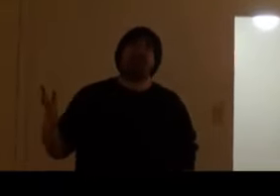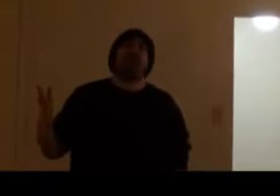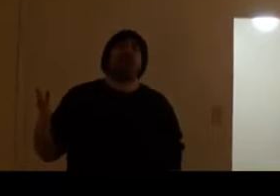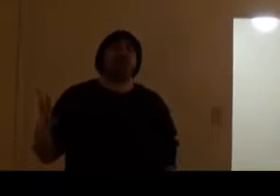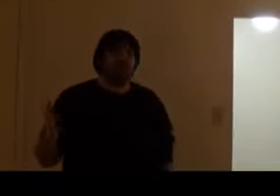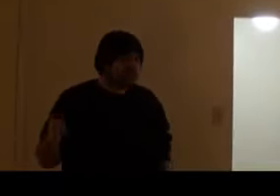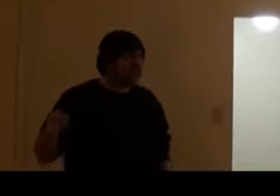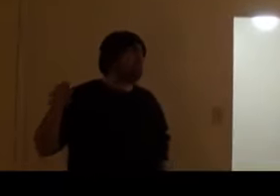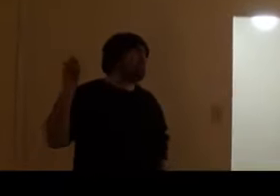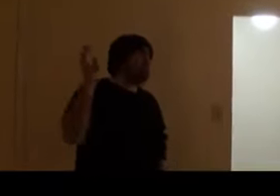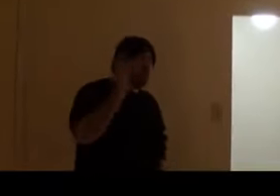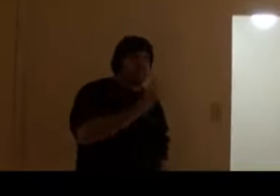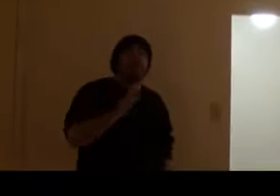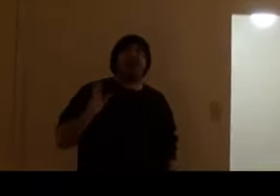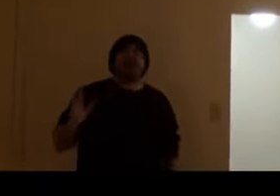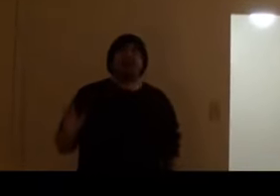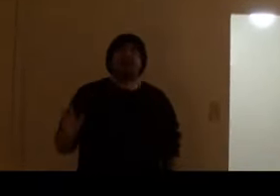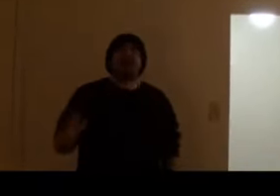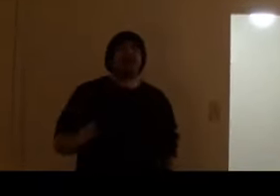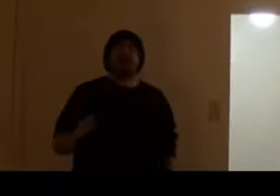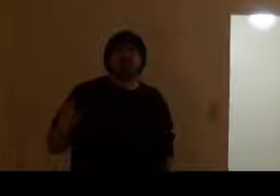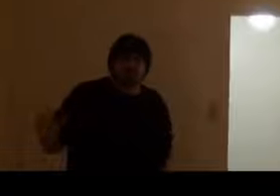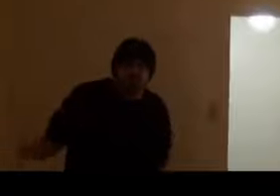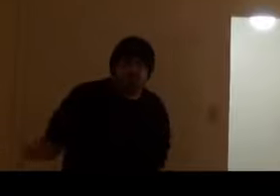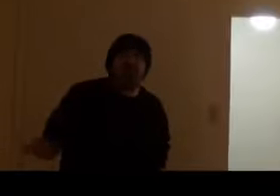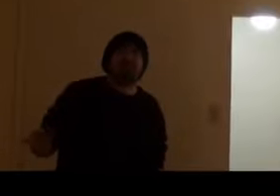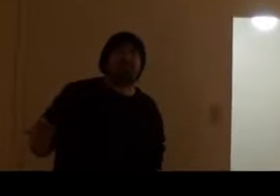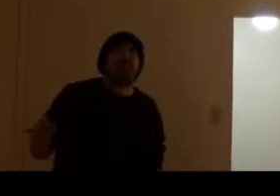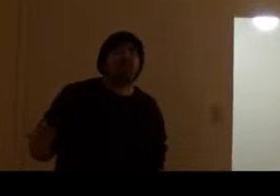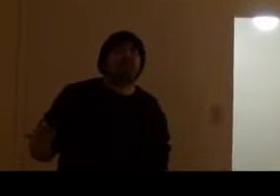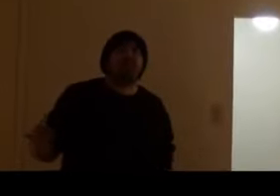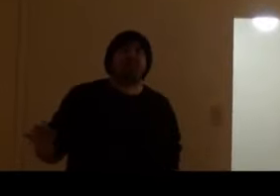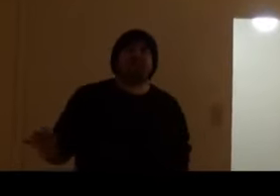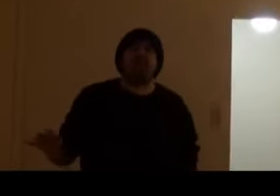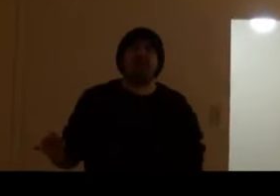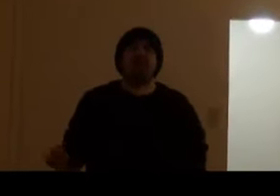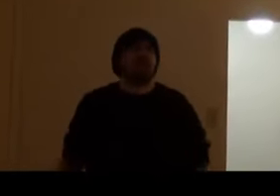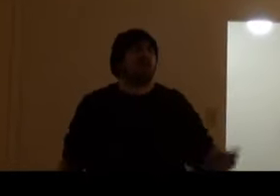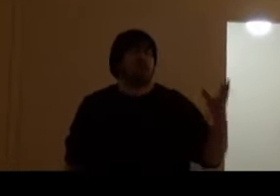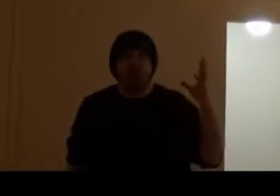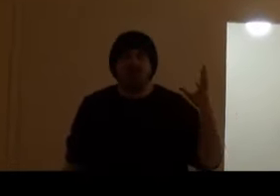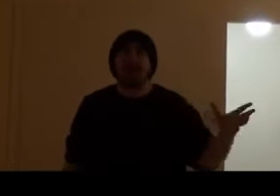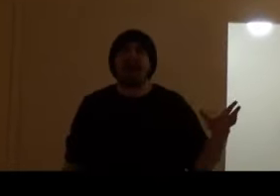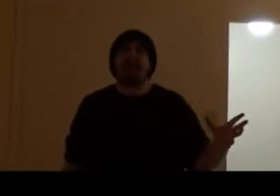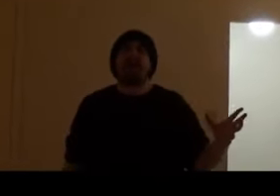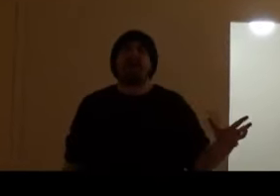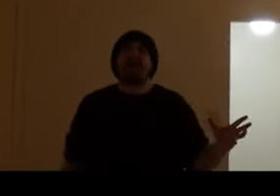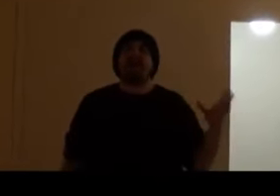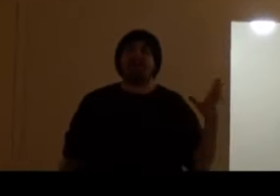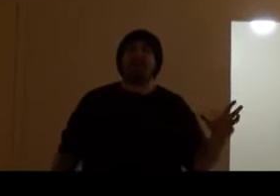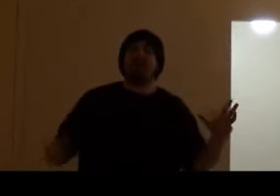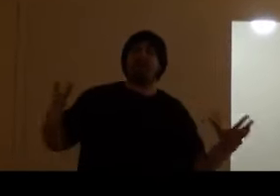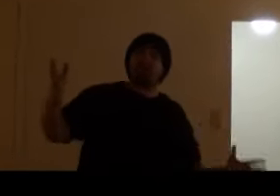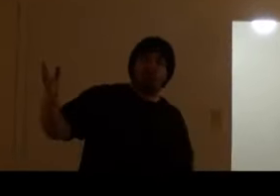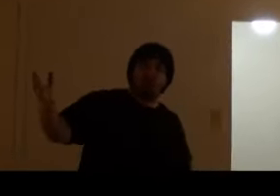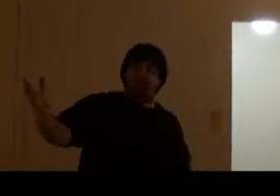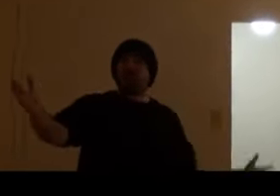beat up Ryback two, three times, alright? Ryback is supposed to want